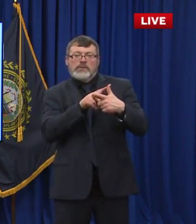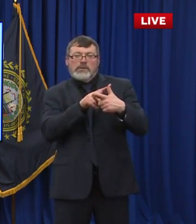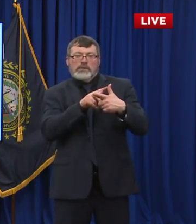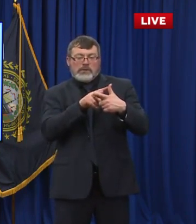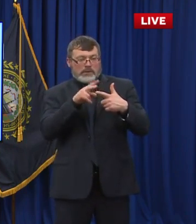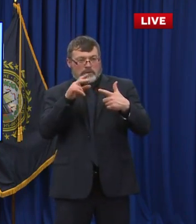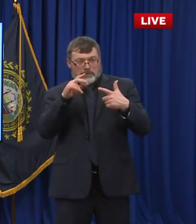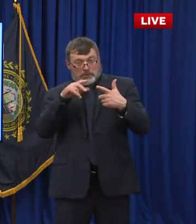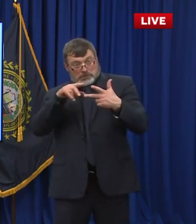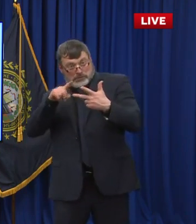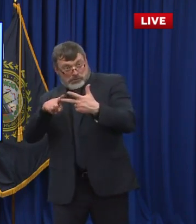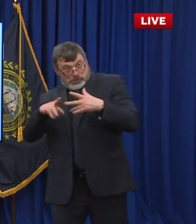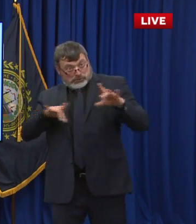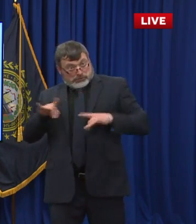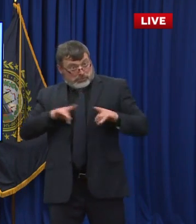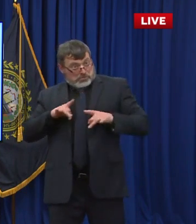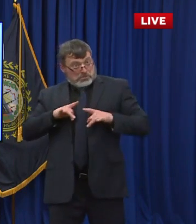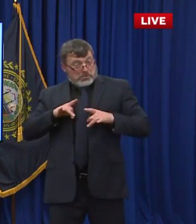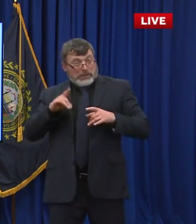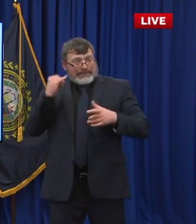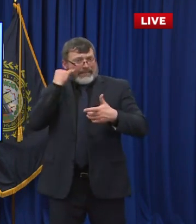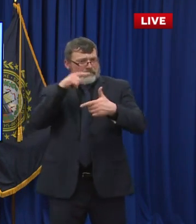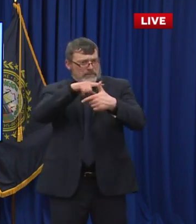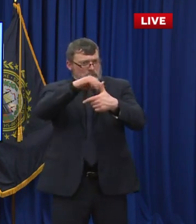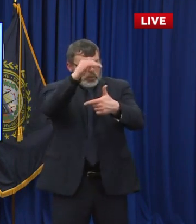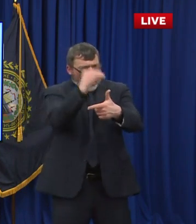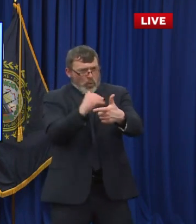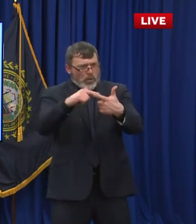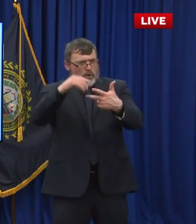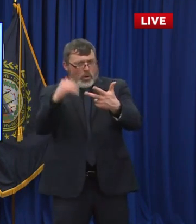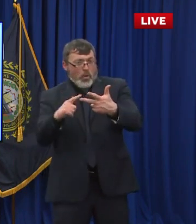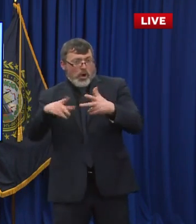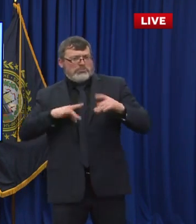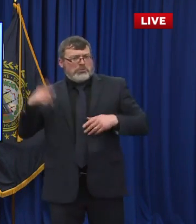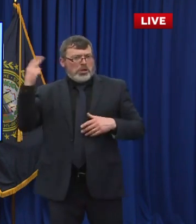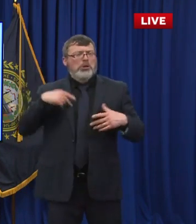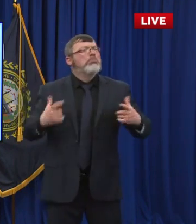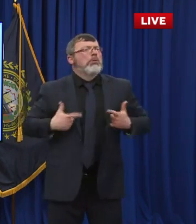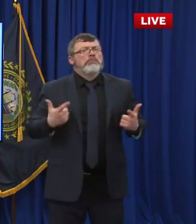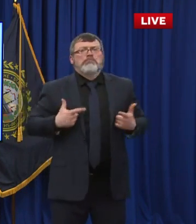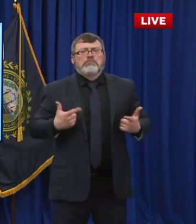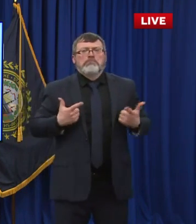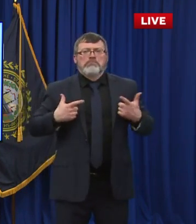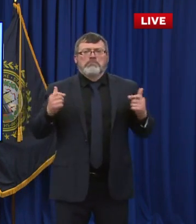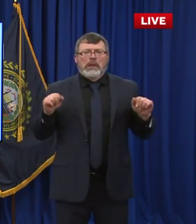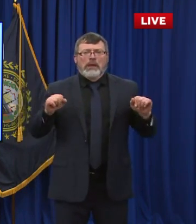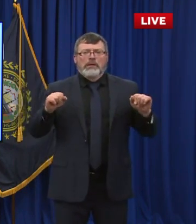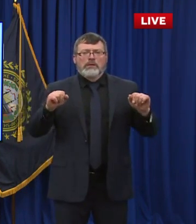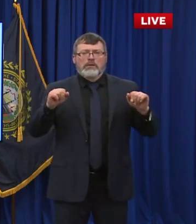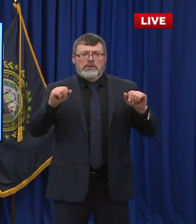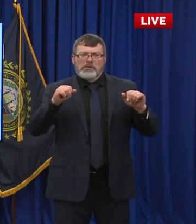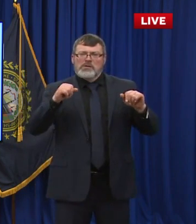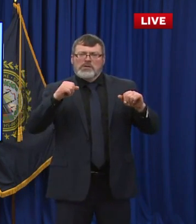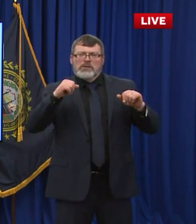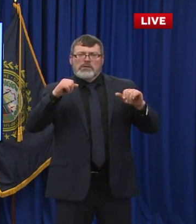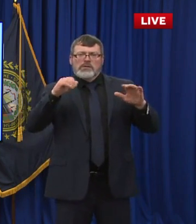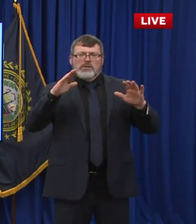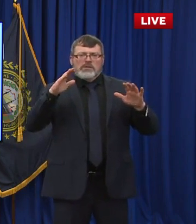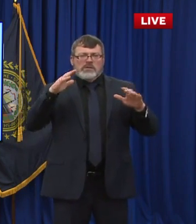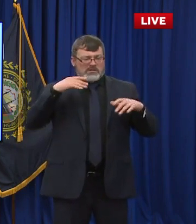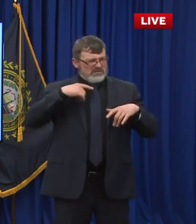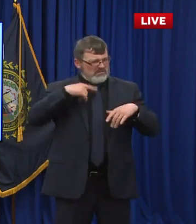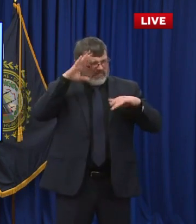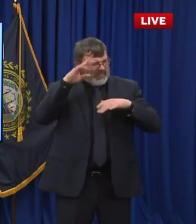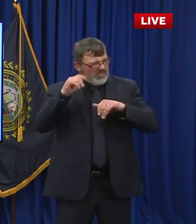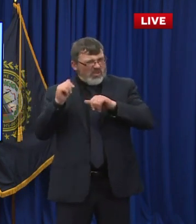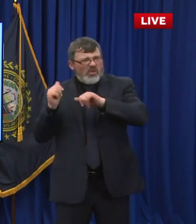I imagine, I don't know, I guess I assume that at some point we're all going to get some form of COVID, right? But the vast majority of us will be able to, you know, have those symptoms.